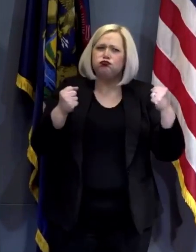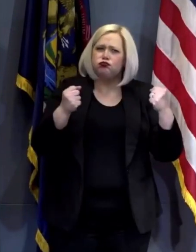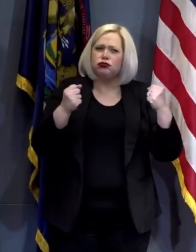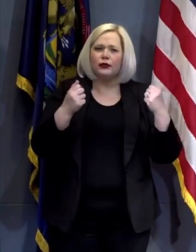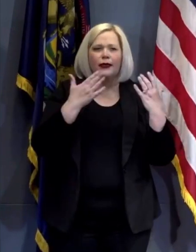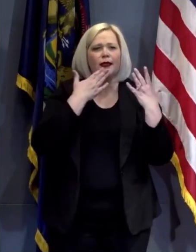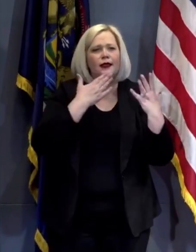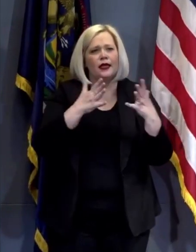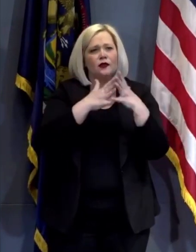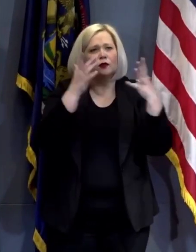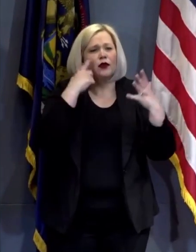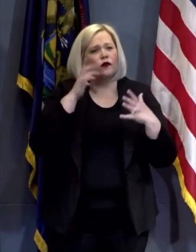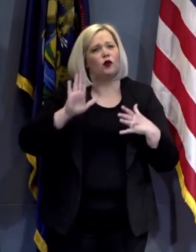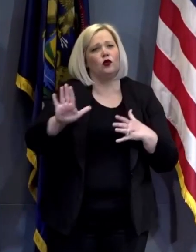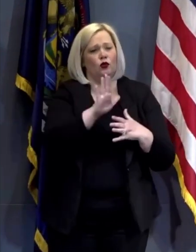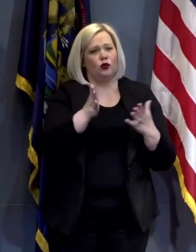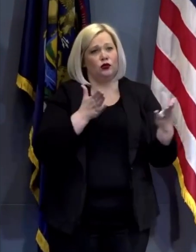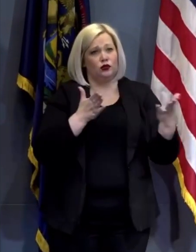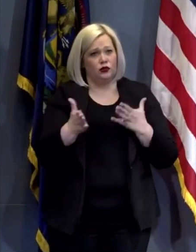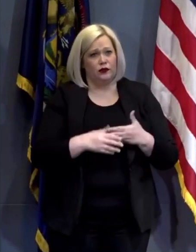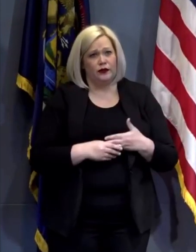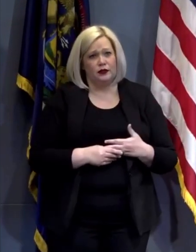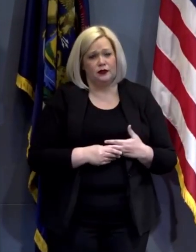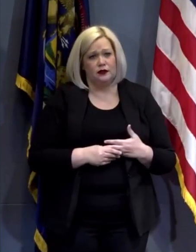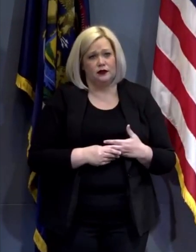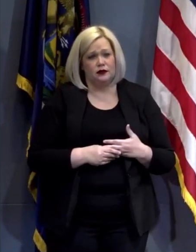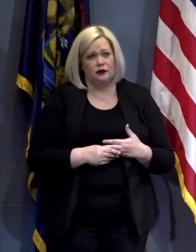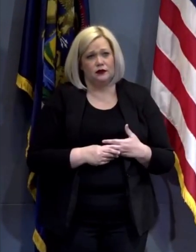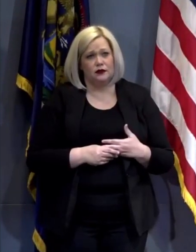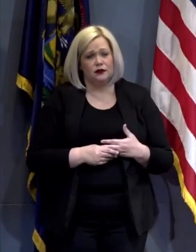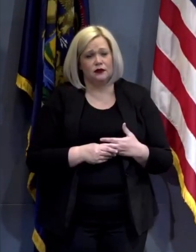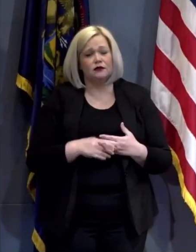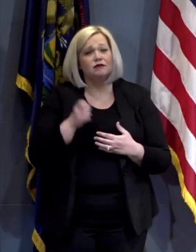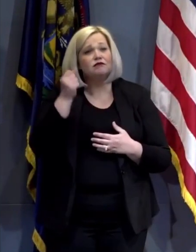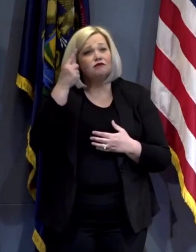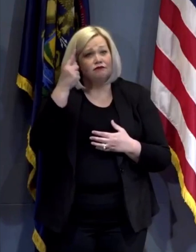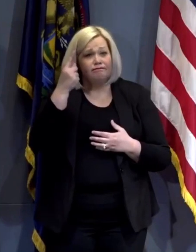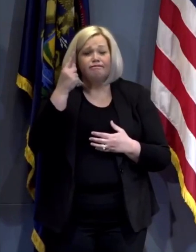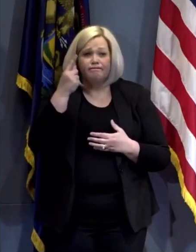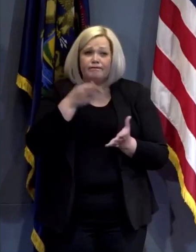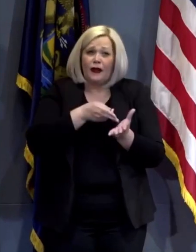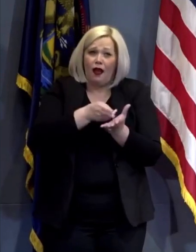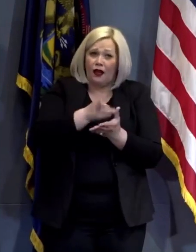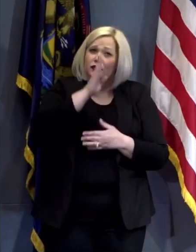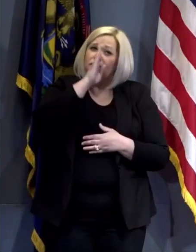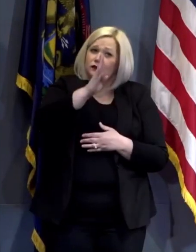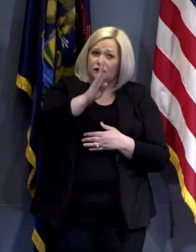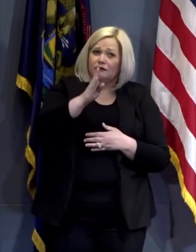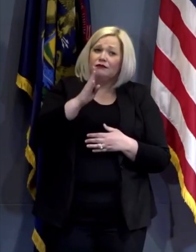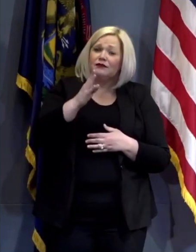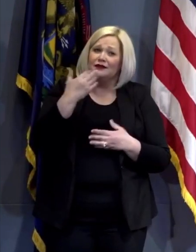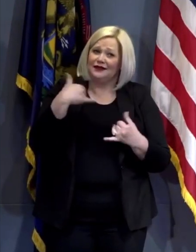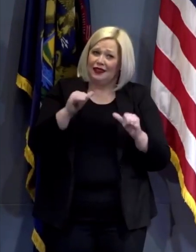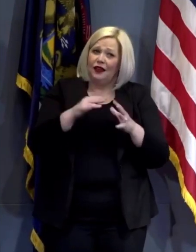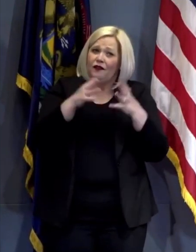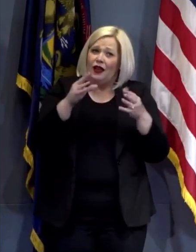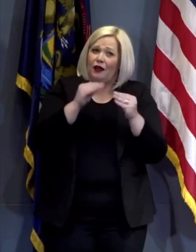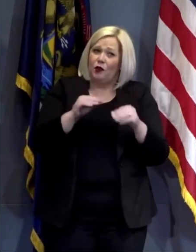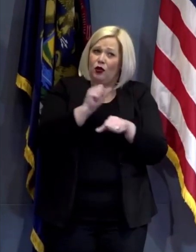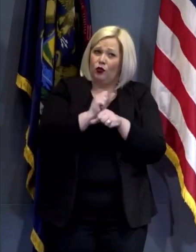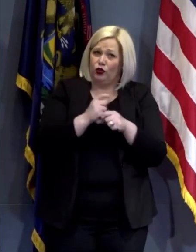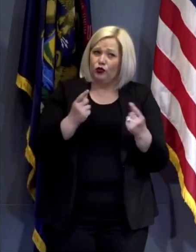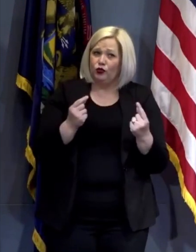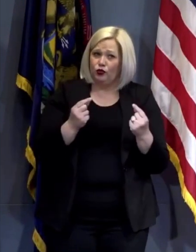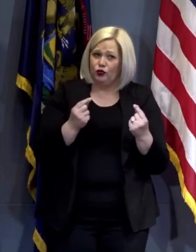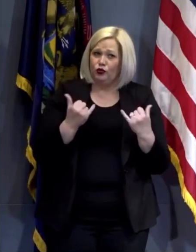for their service. The reality is that we still have a lot of work to do before this is over. This has